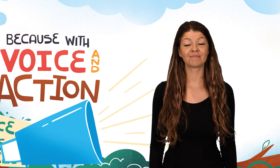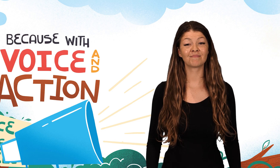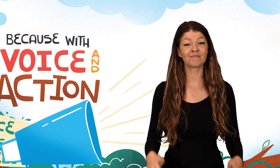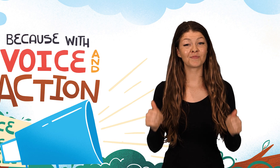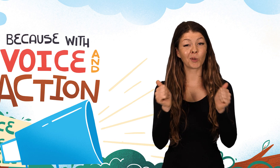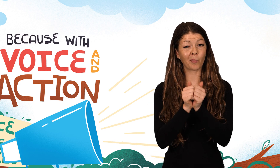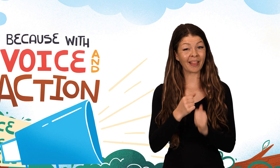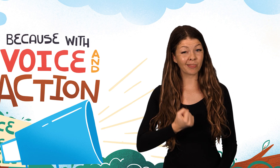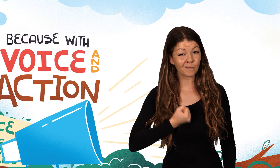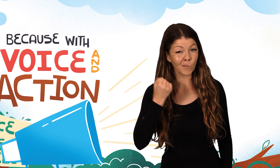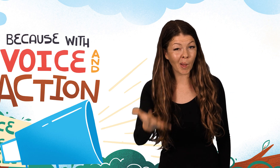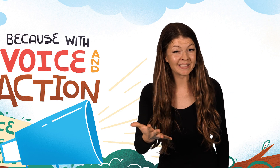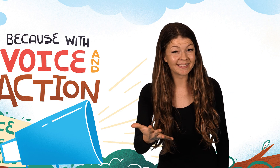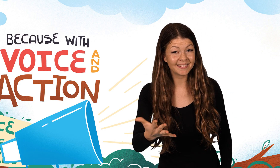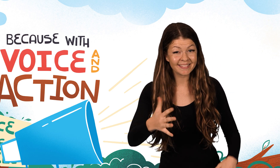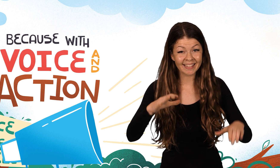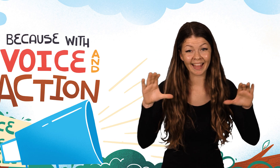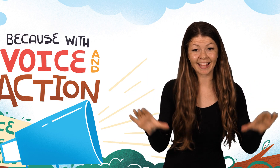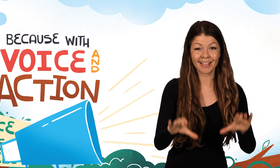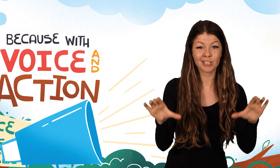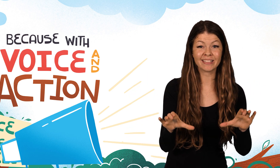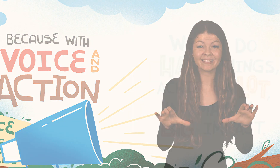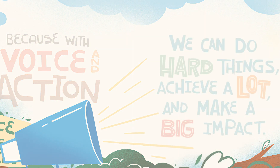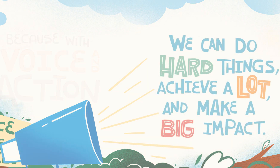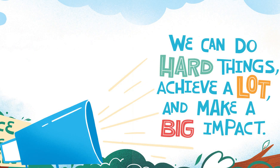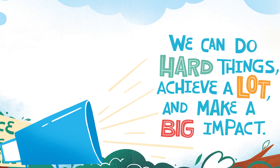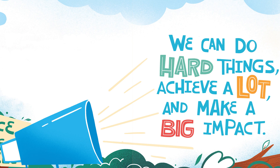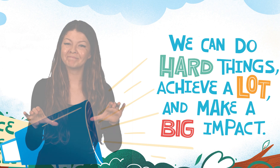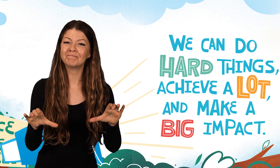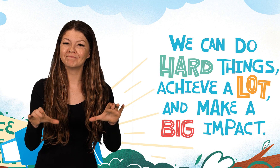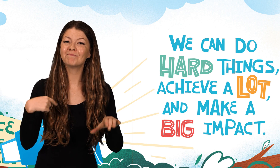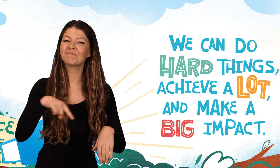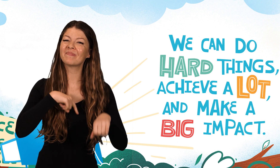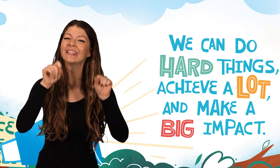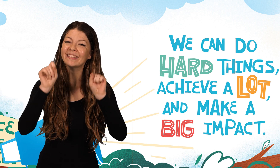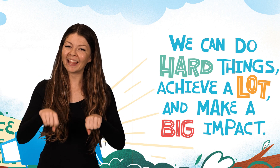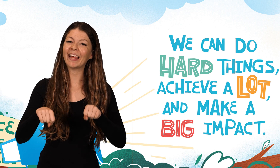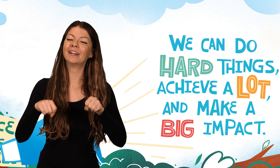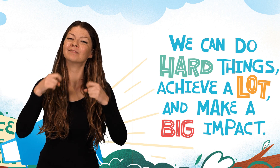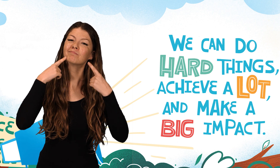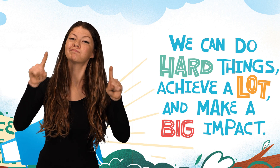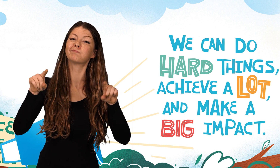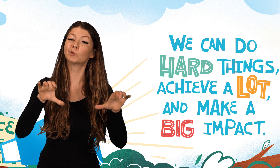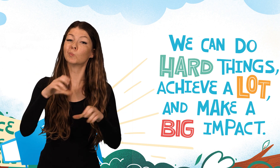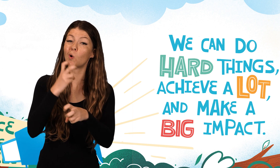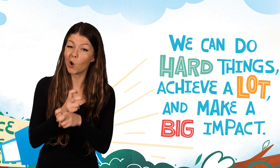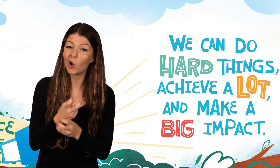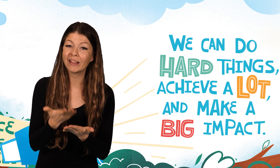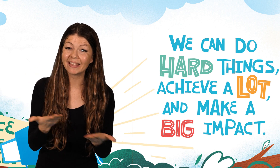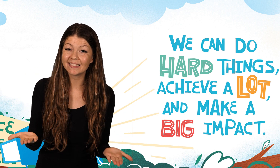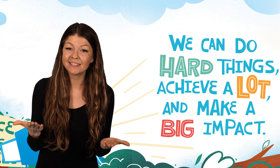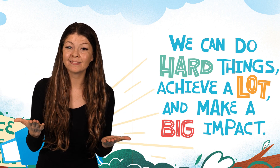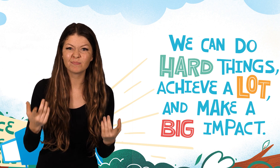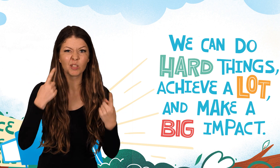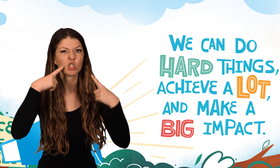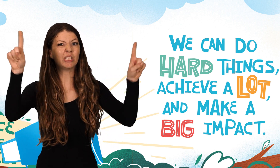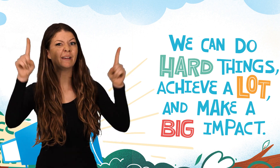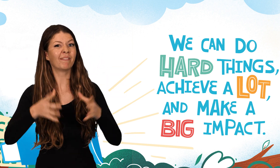Because with voice and action, we can do hard things, achieve a